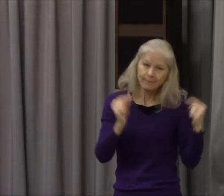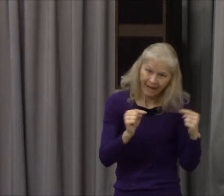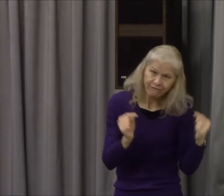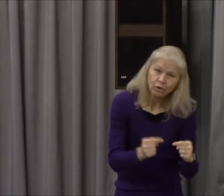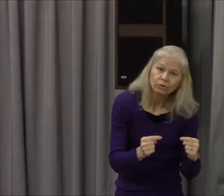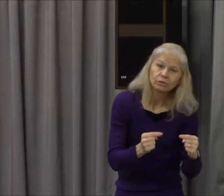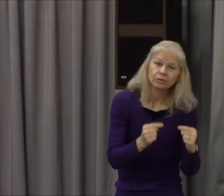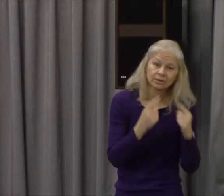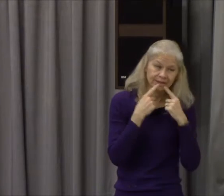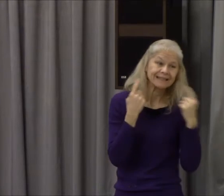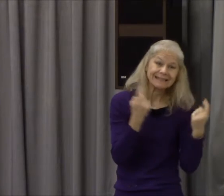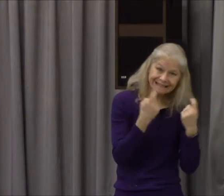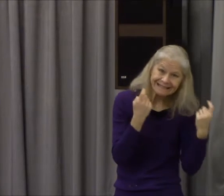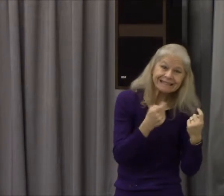God came to Adam in the garden